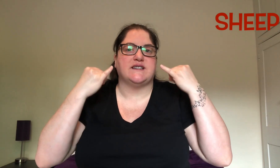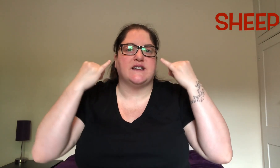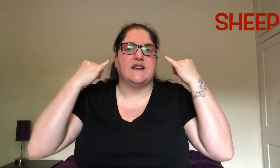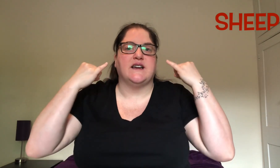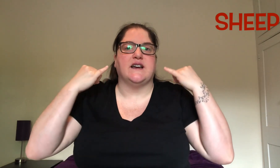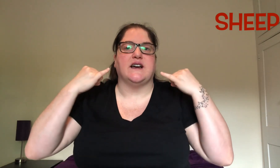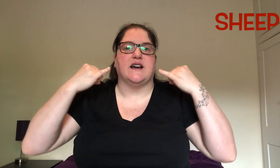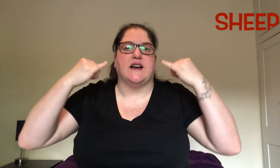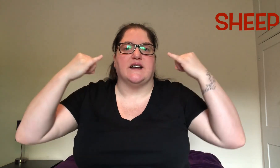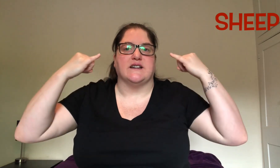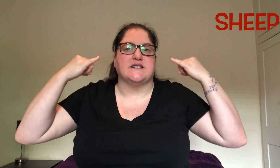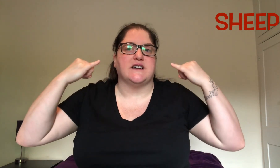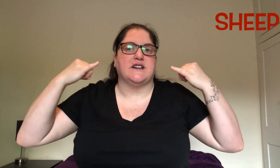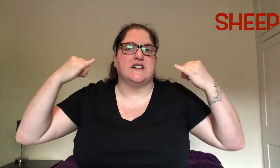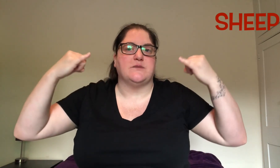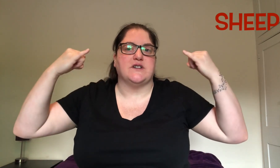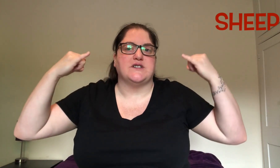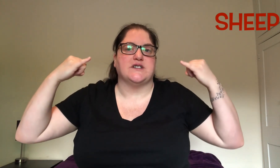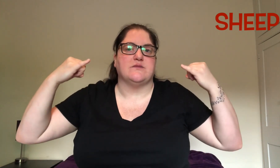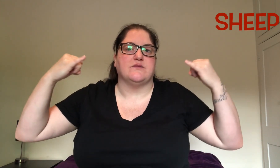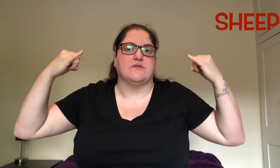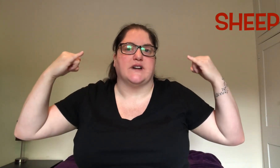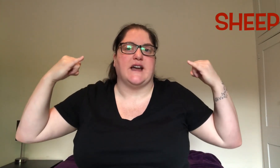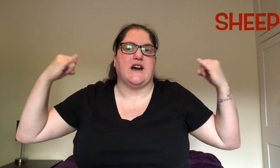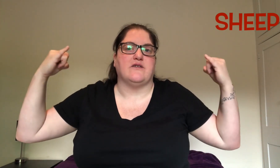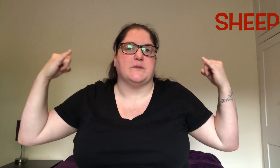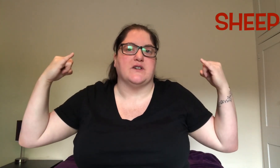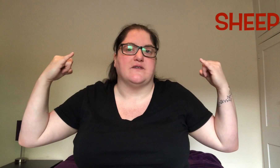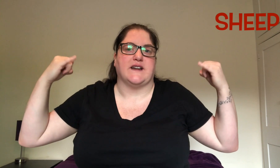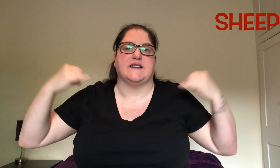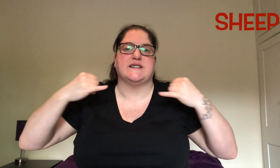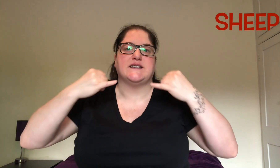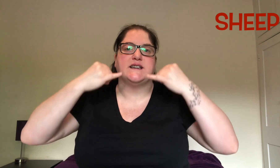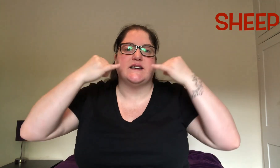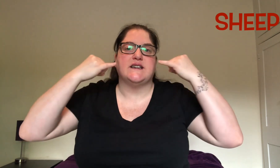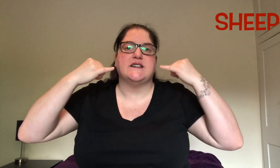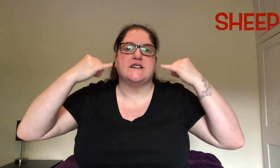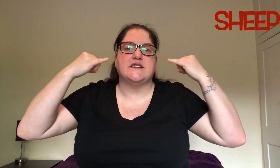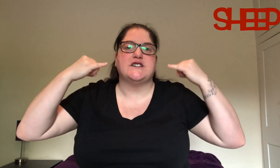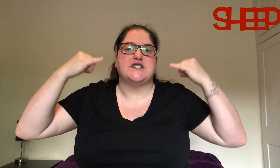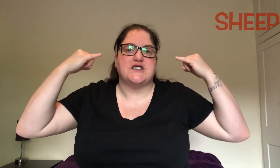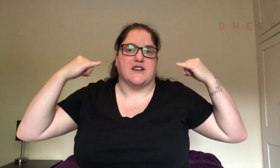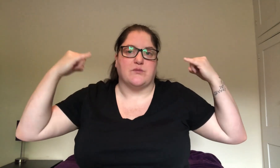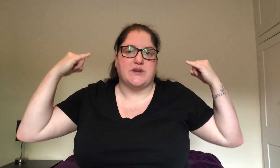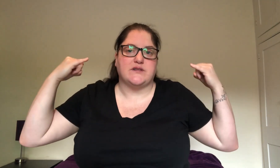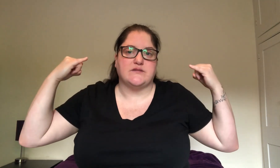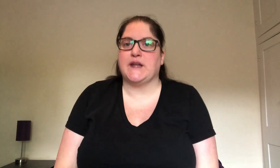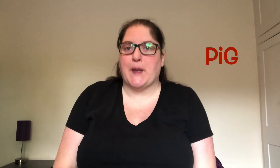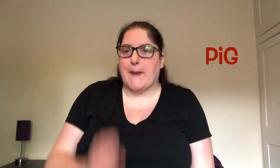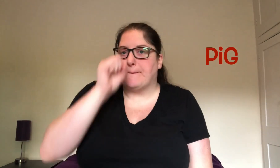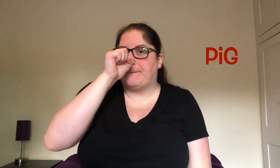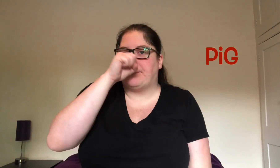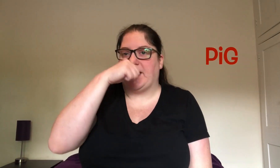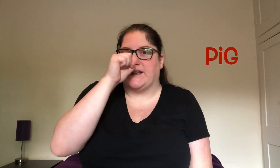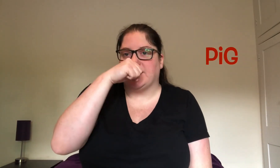and in a circular motion bring it out from your face. Sheep. Sheep.